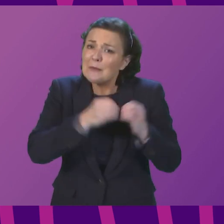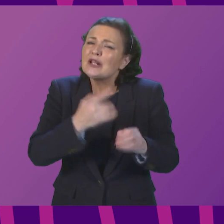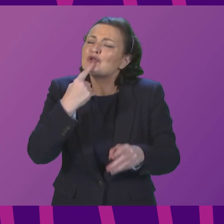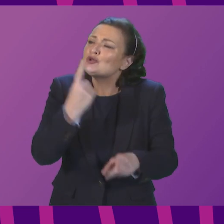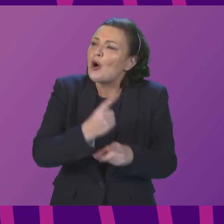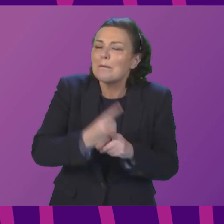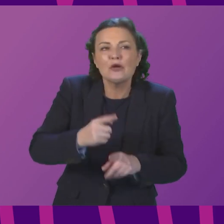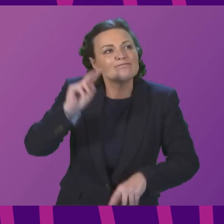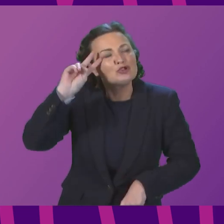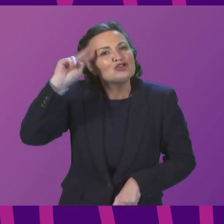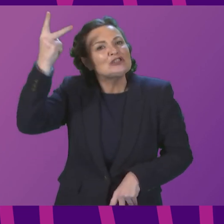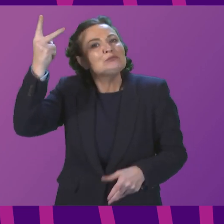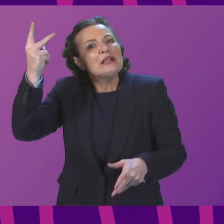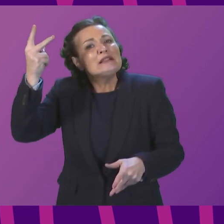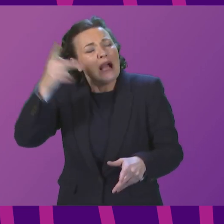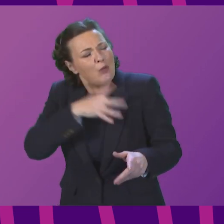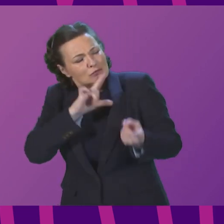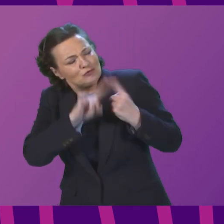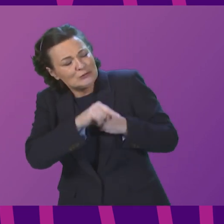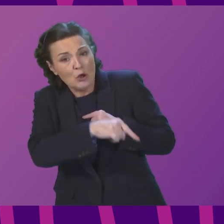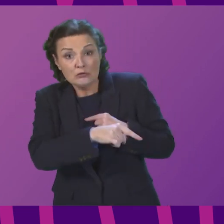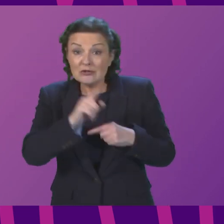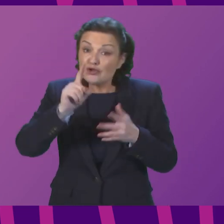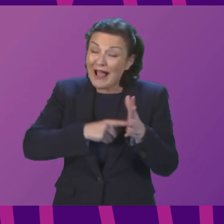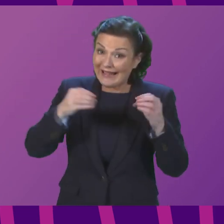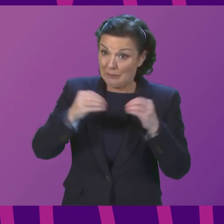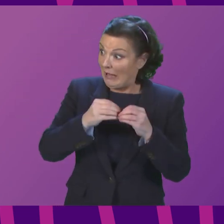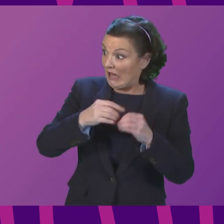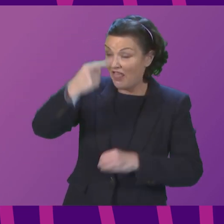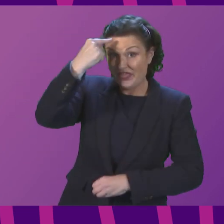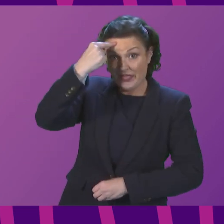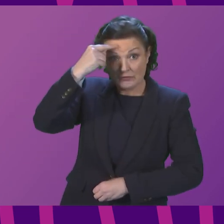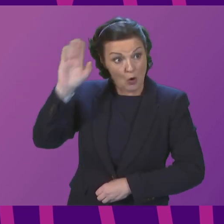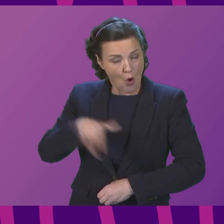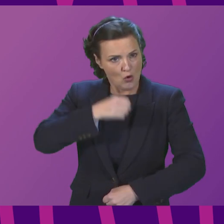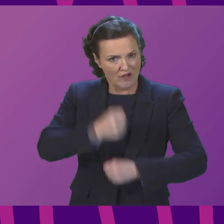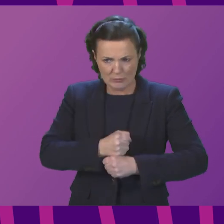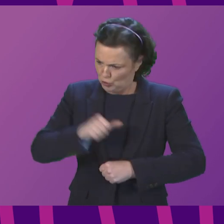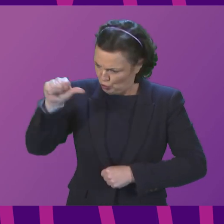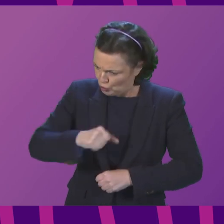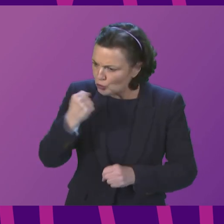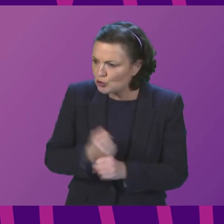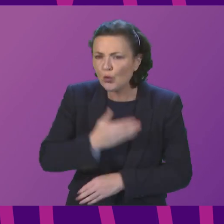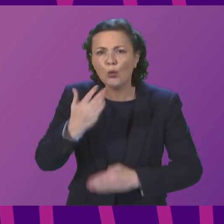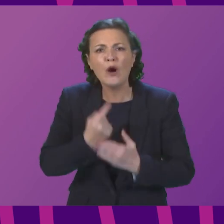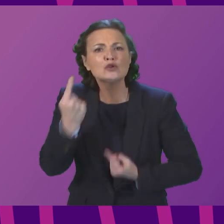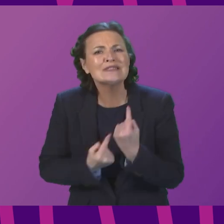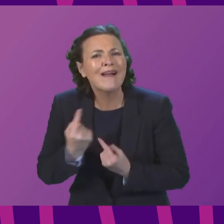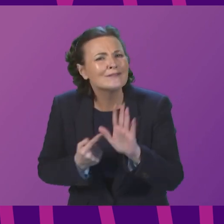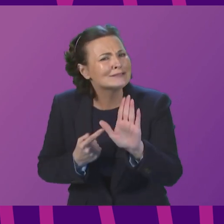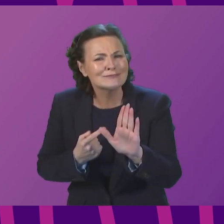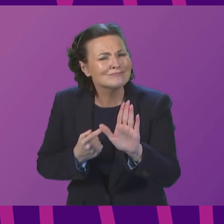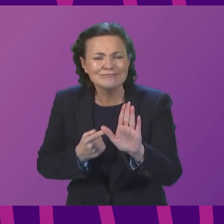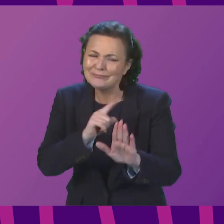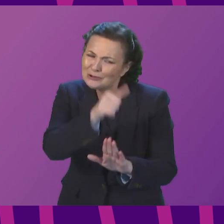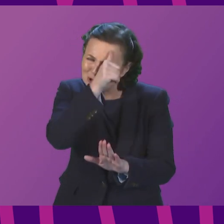just briefly come on to that point. Because Jackie Bailey now seems to think that government should always do work like this itself. But as a